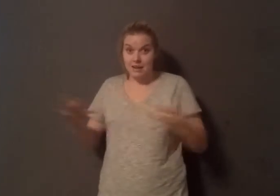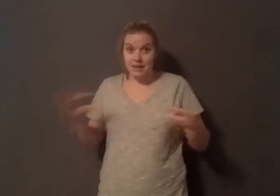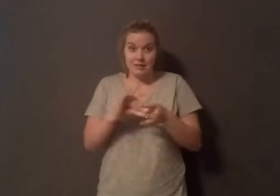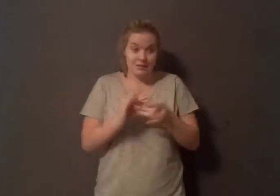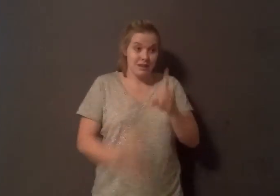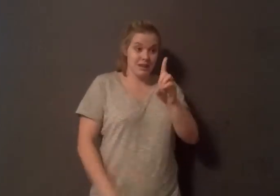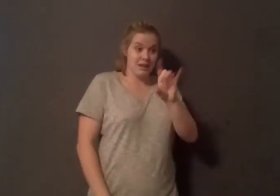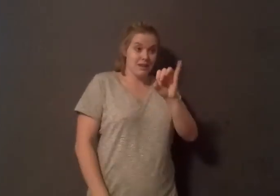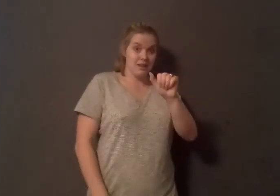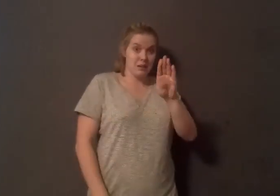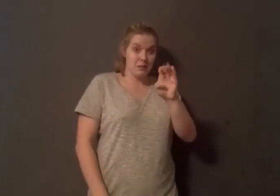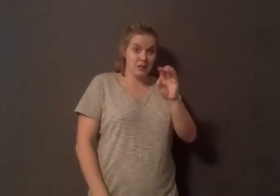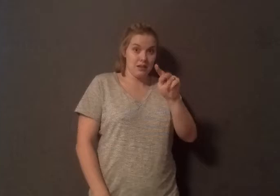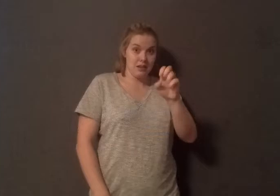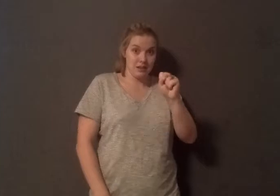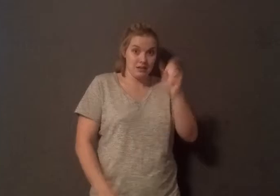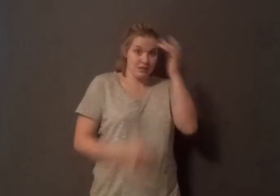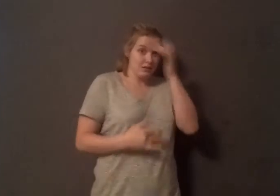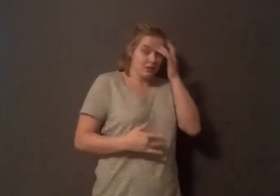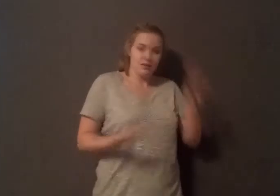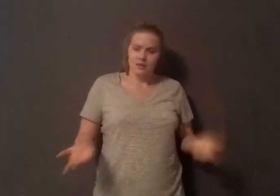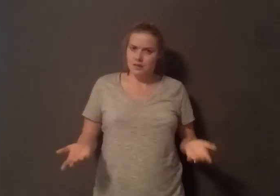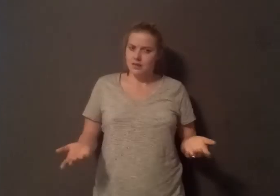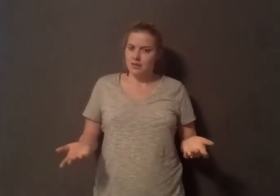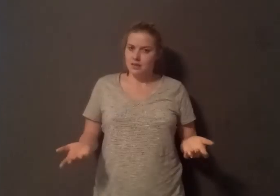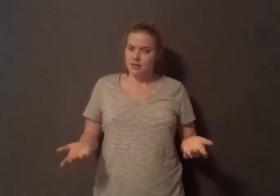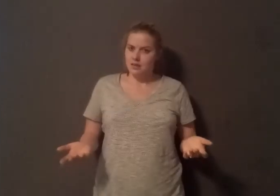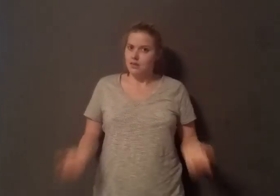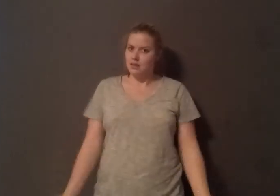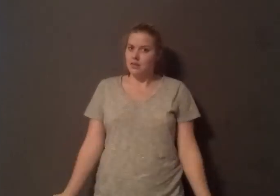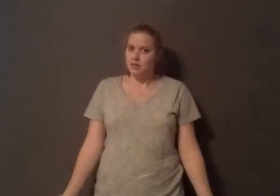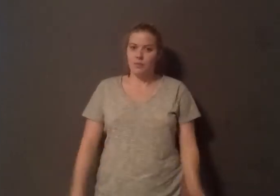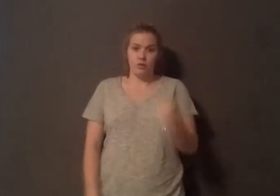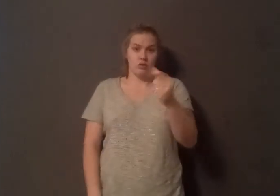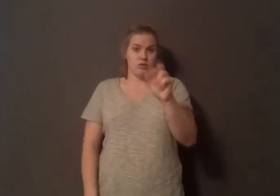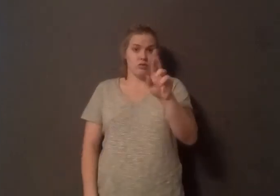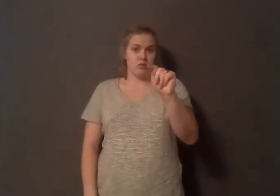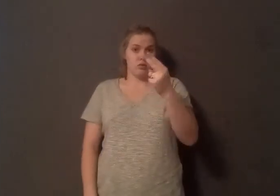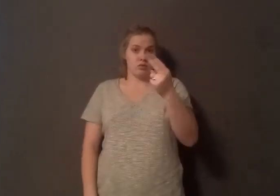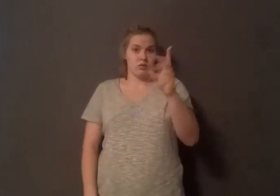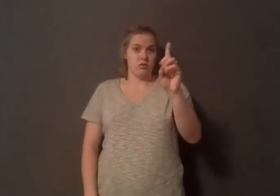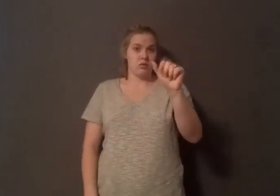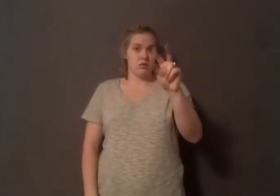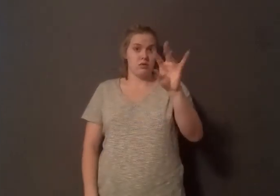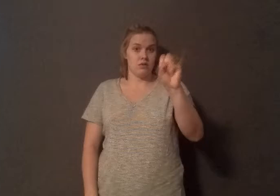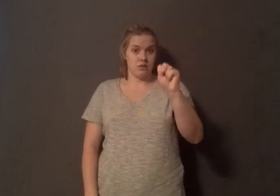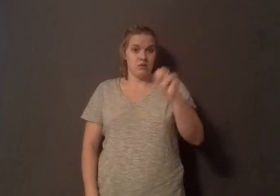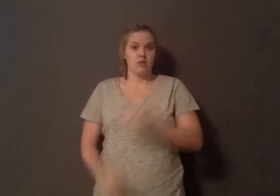always been told that sugar or obesity caused it. Renowned weight loss bariatric surgeon Dr. Garth Davis, though, agreed. Everyone thinks that you get diabetic because of